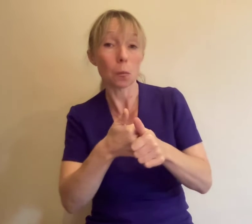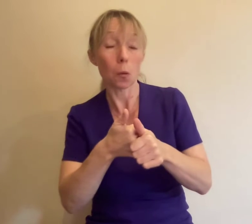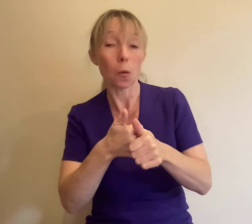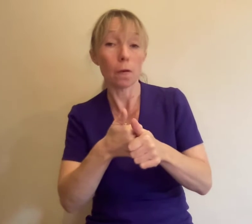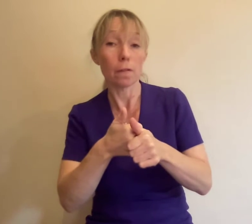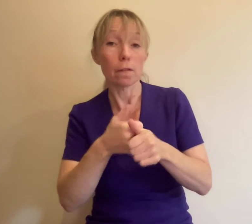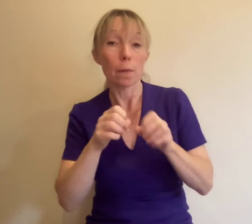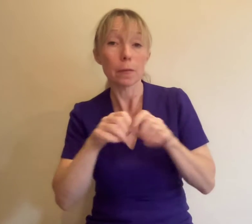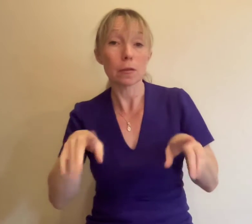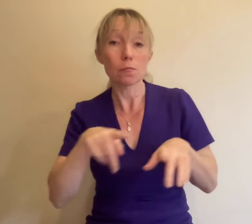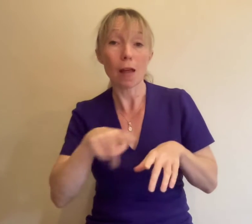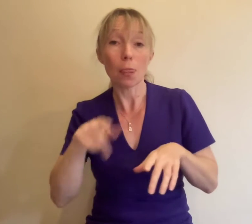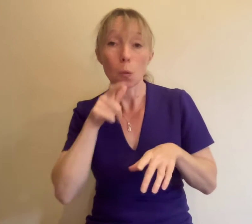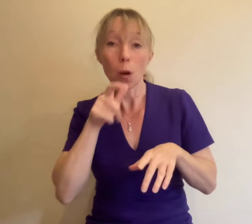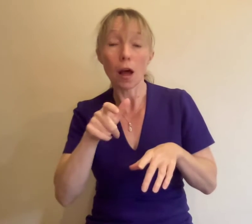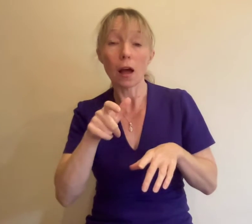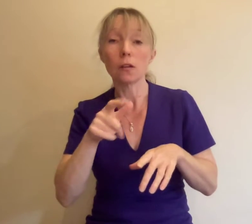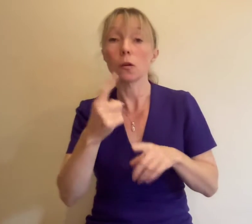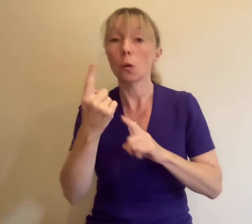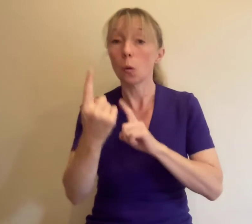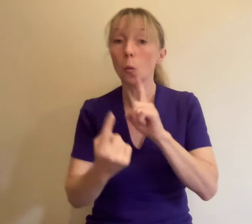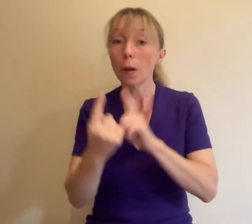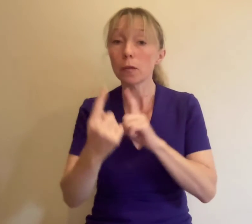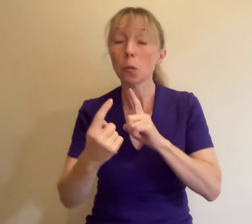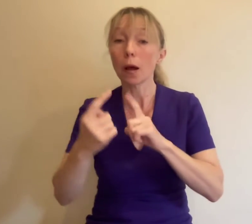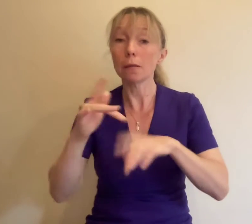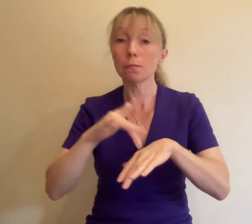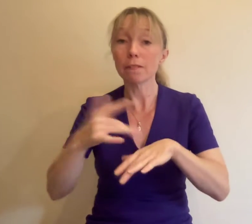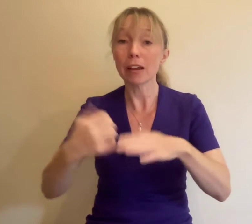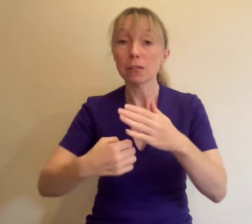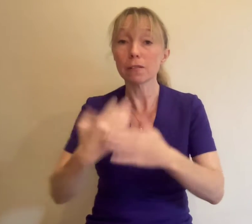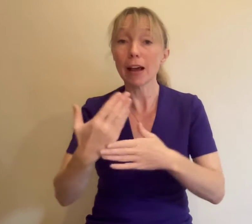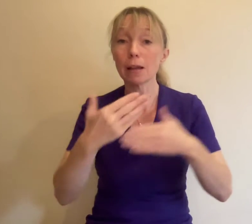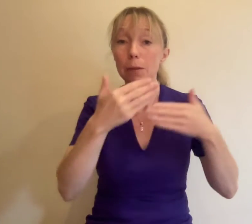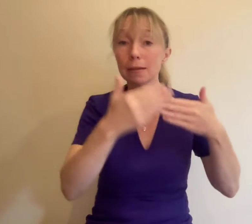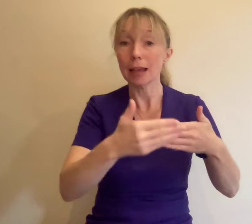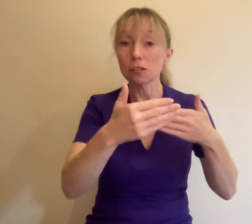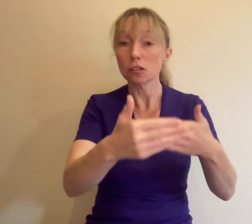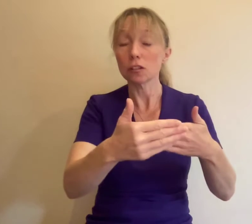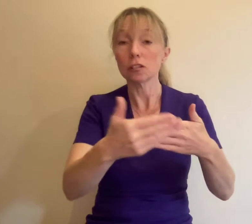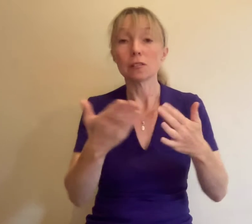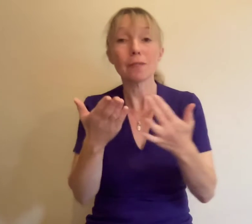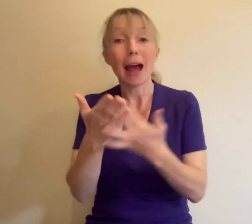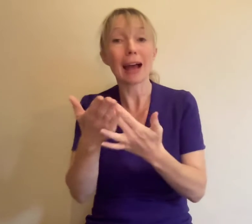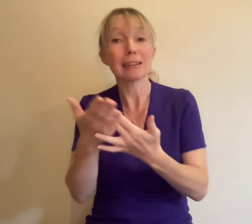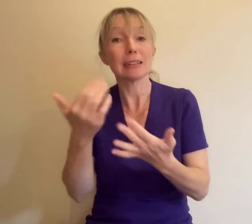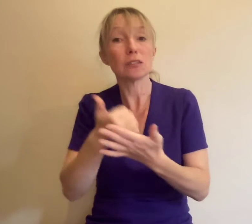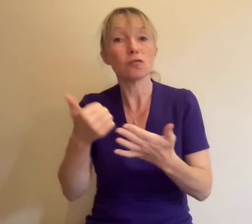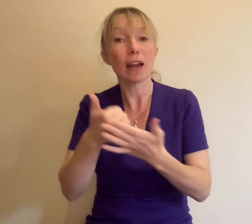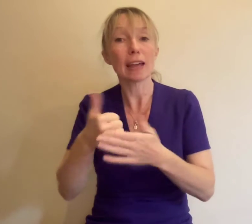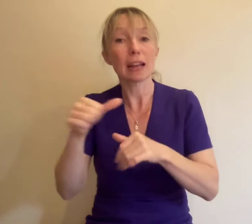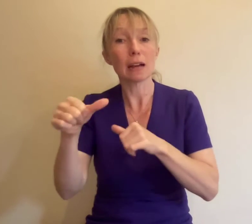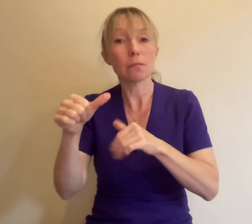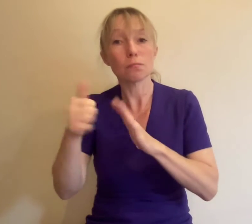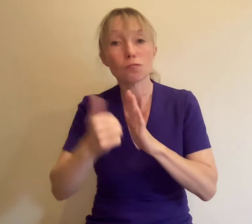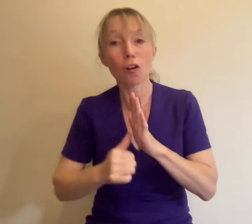18. One-to-one professional development sessions 18. Access to our regular program of workshops, masterclasses, courses,